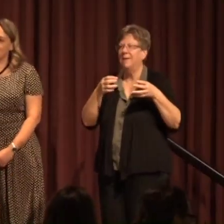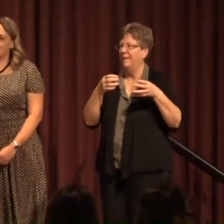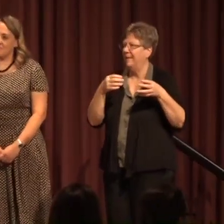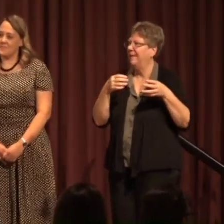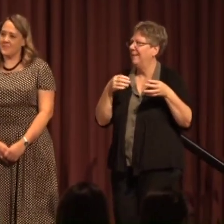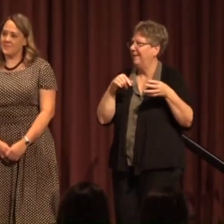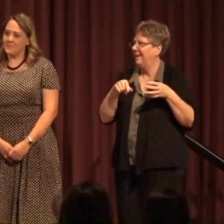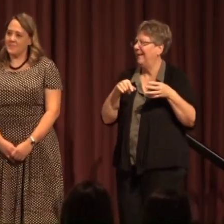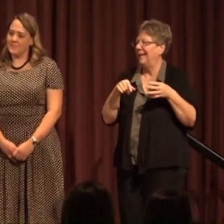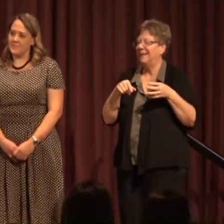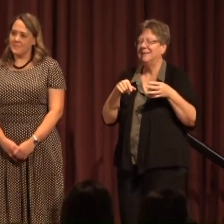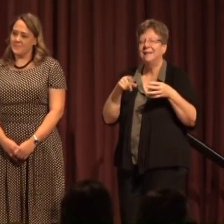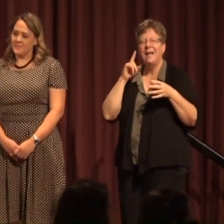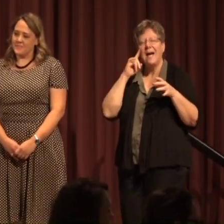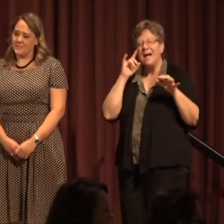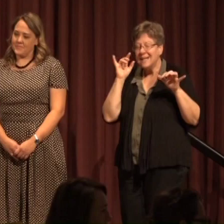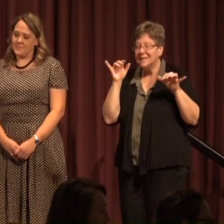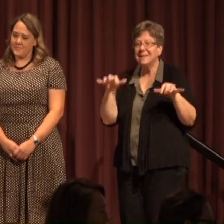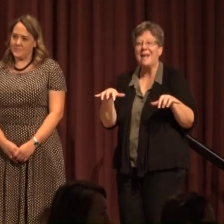astounding